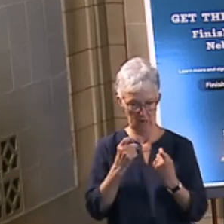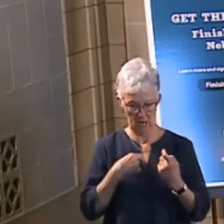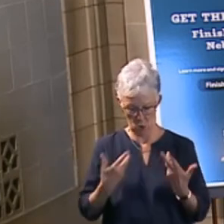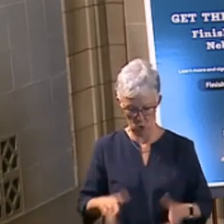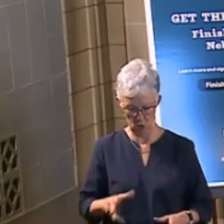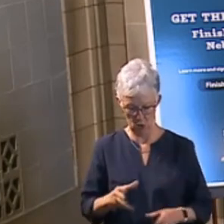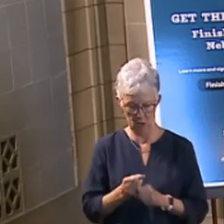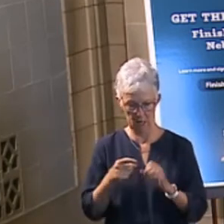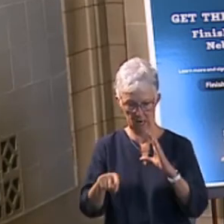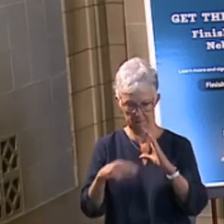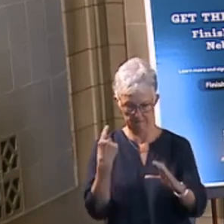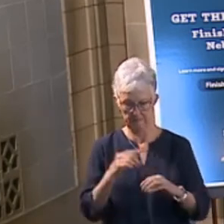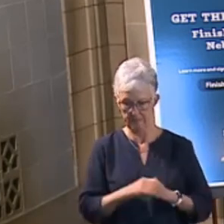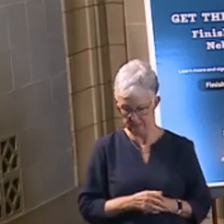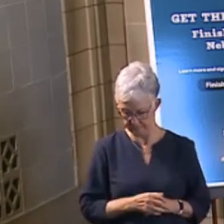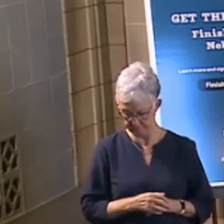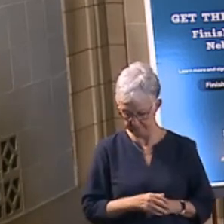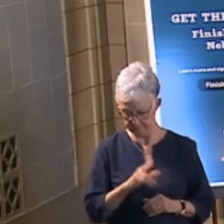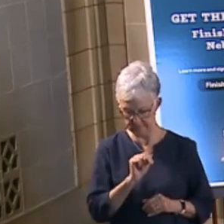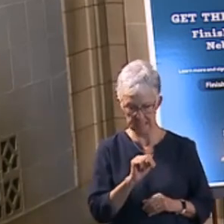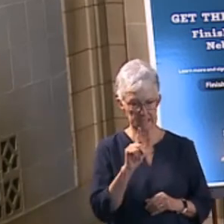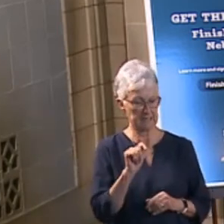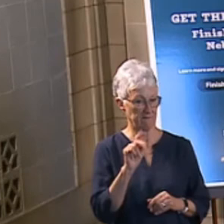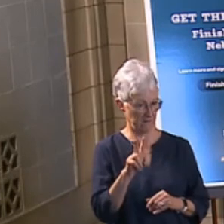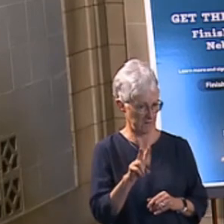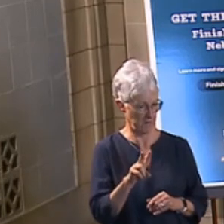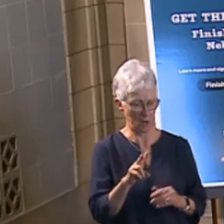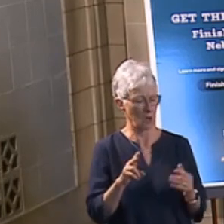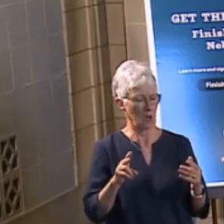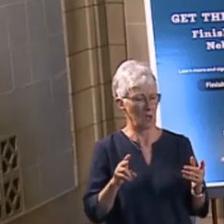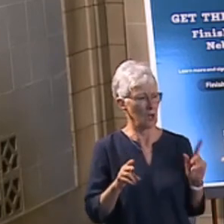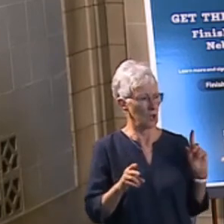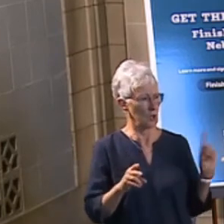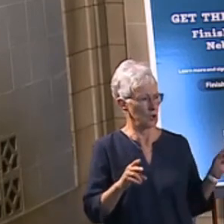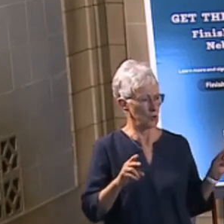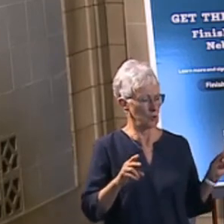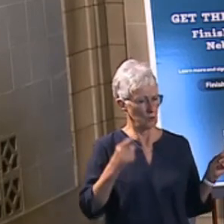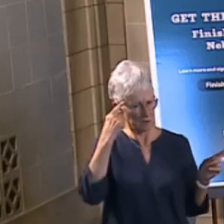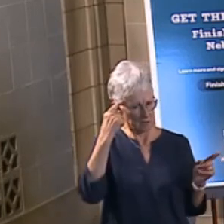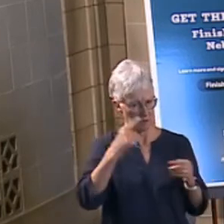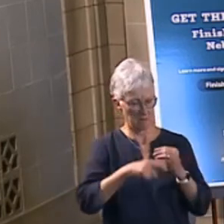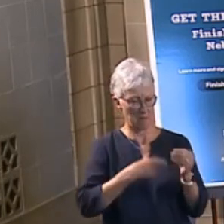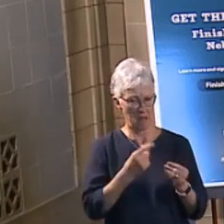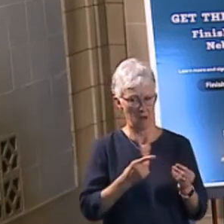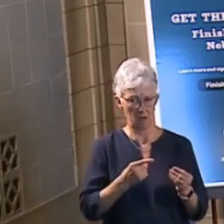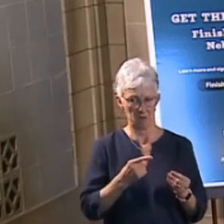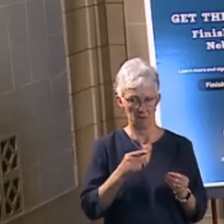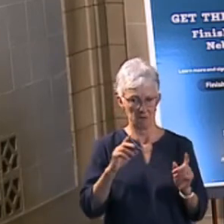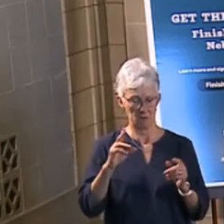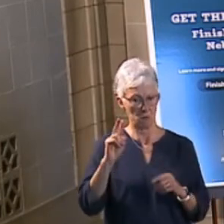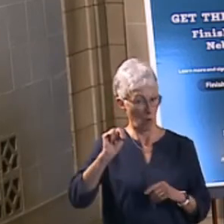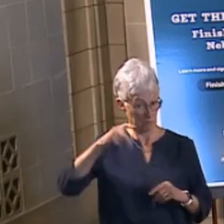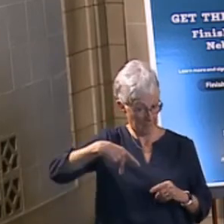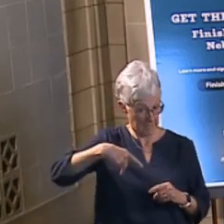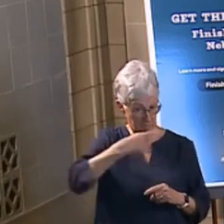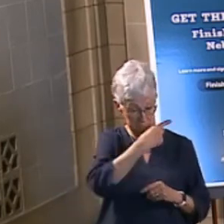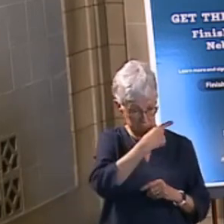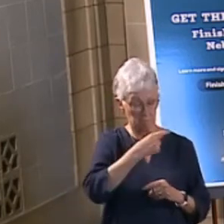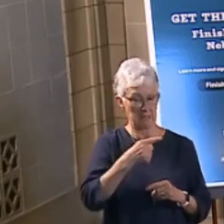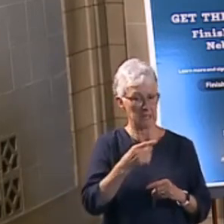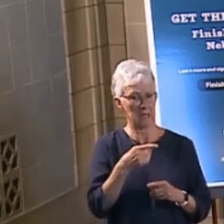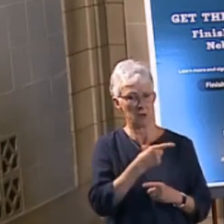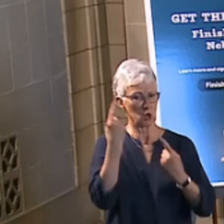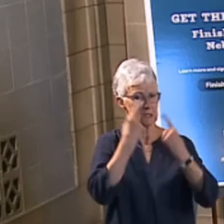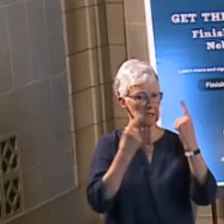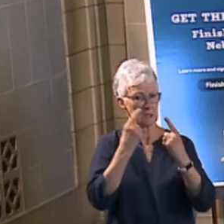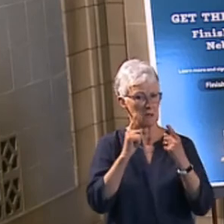Christian Wagner, NTV. What does the governor think of the proposed meat packing plant for the city of North Platte? It sounds like it could bring jobs